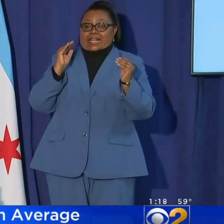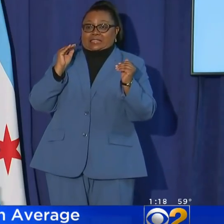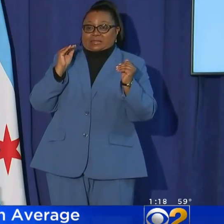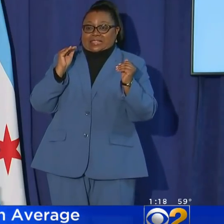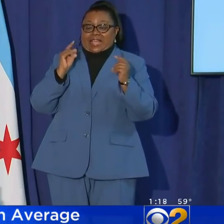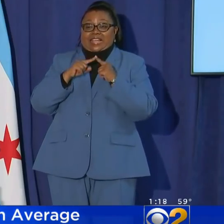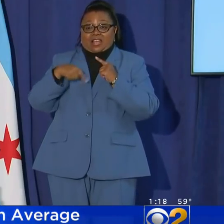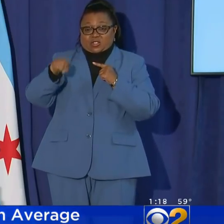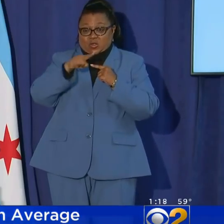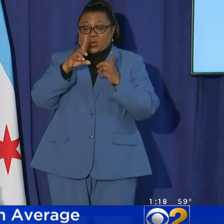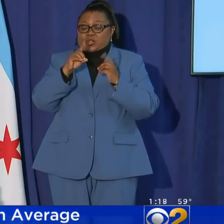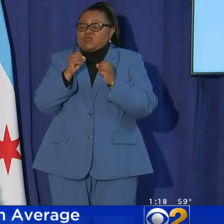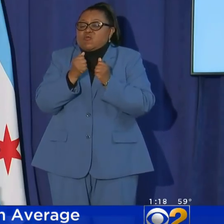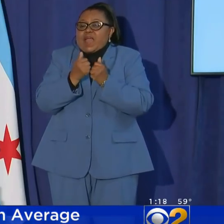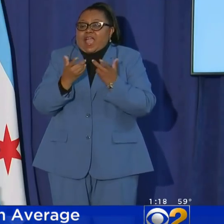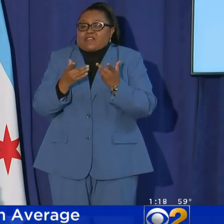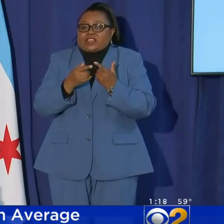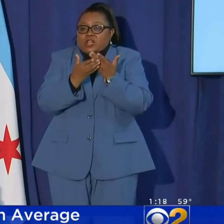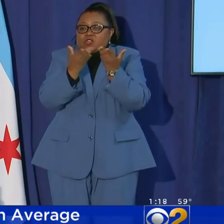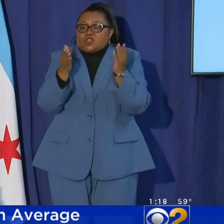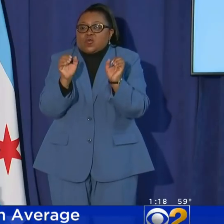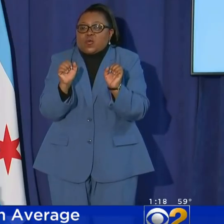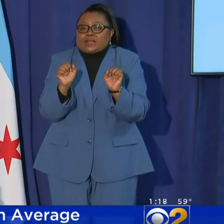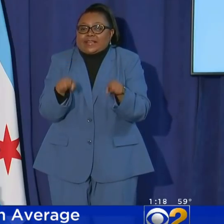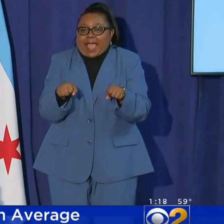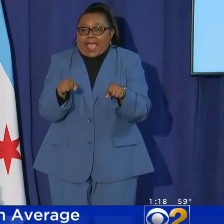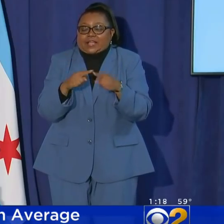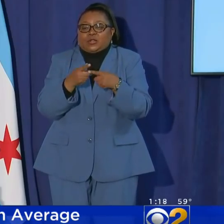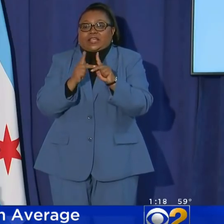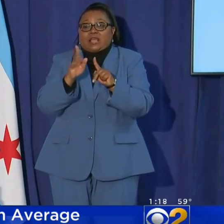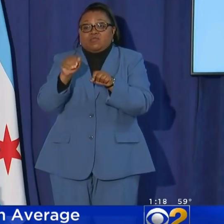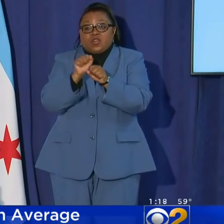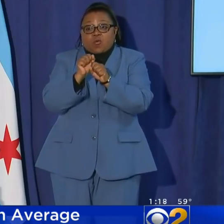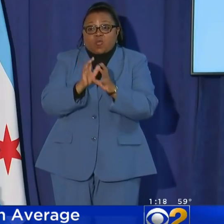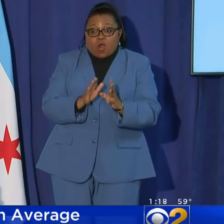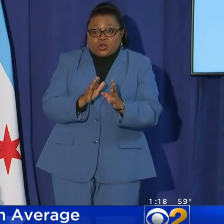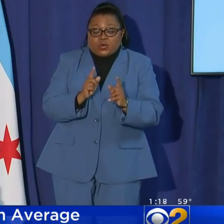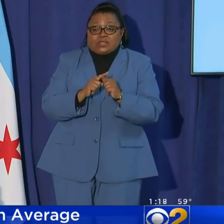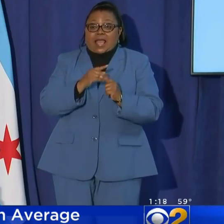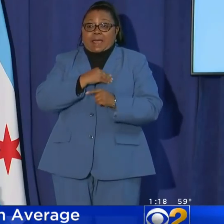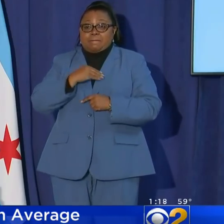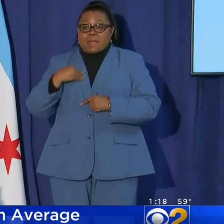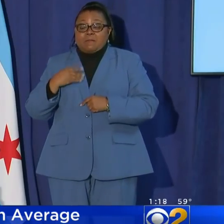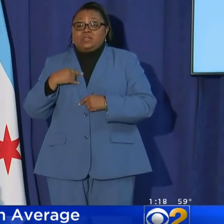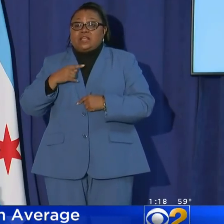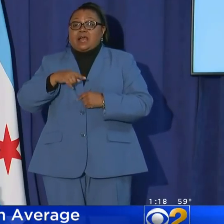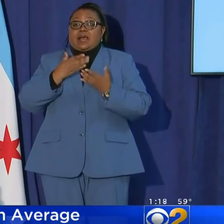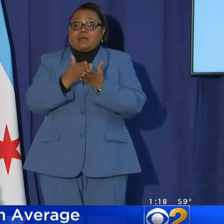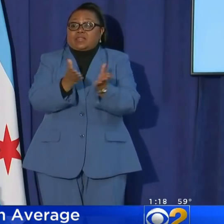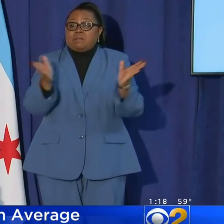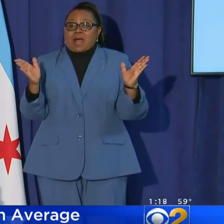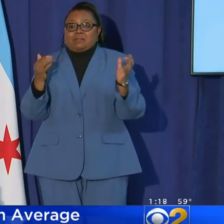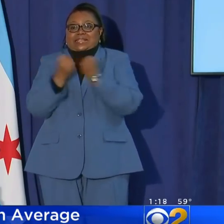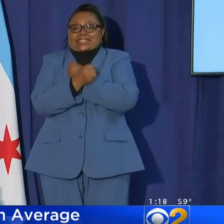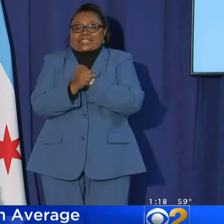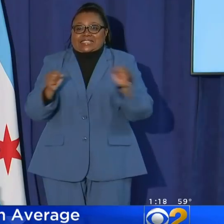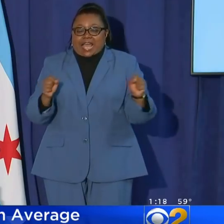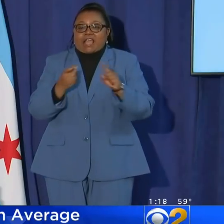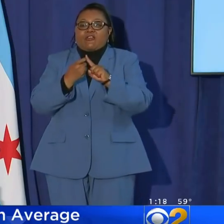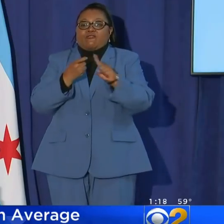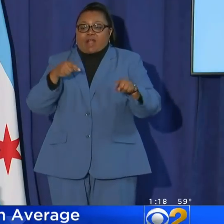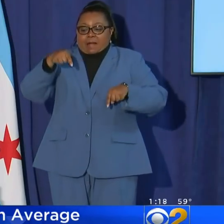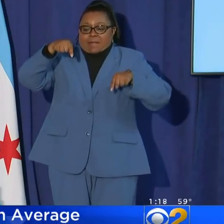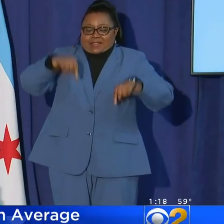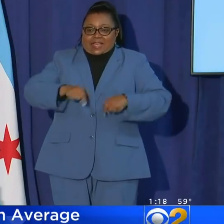is that you are going to do everything you can to keep your workers and members of the public safe from